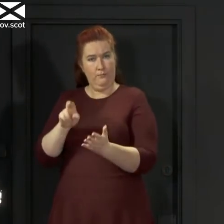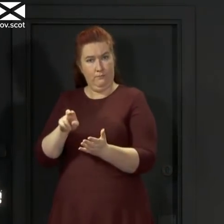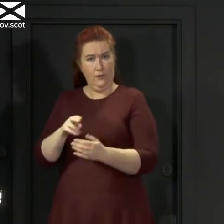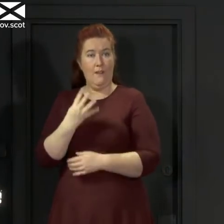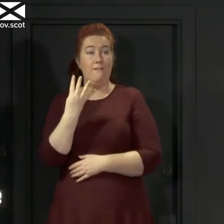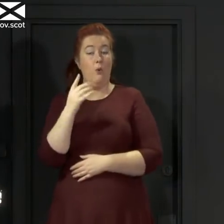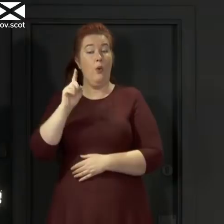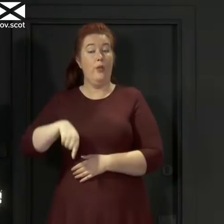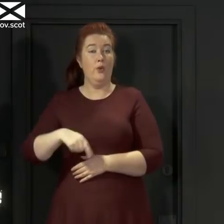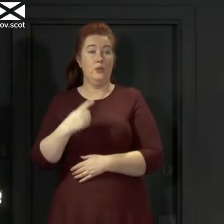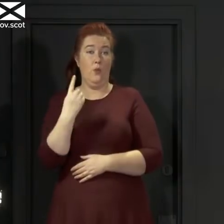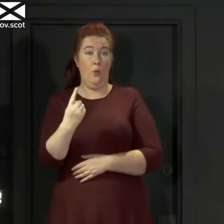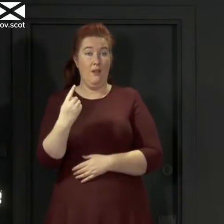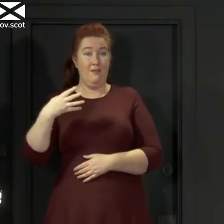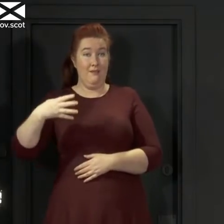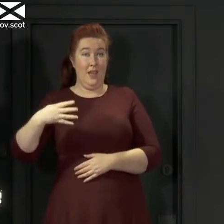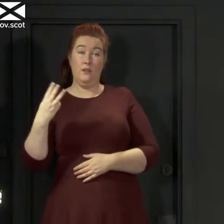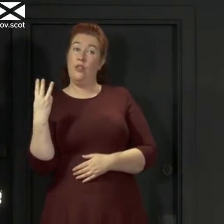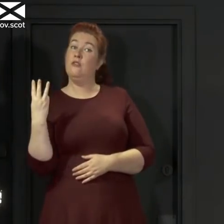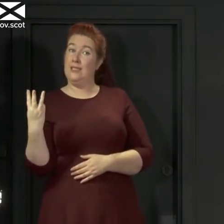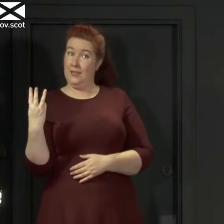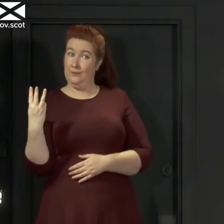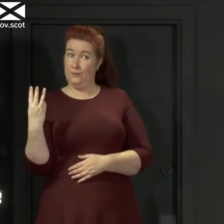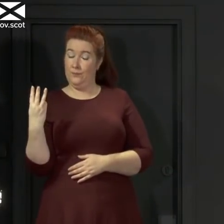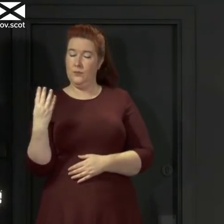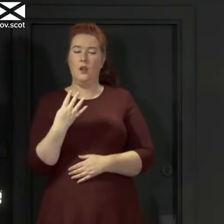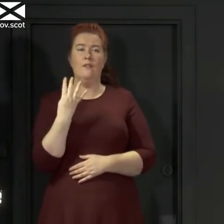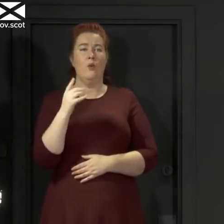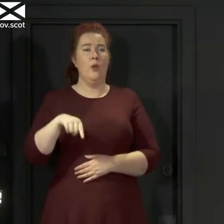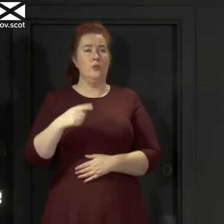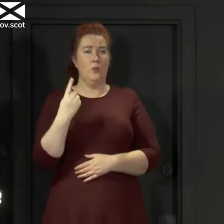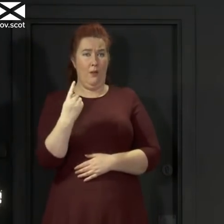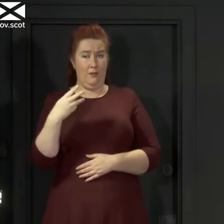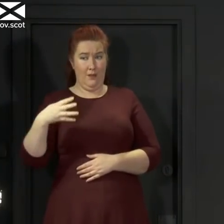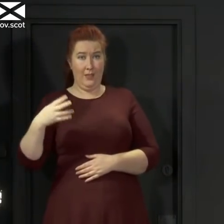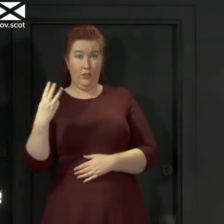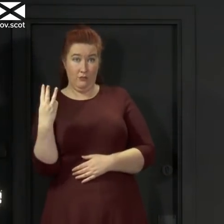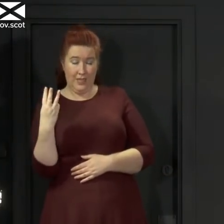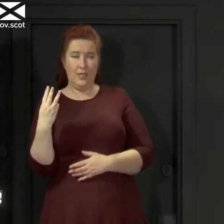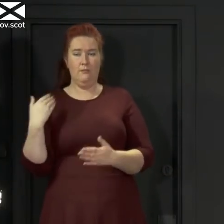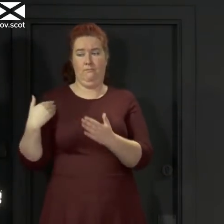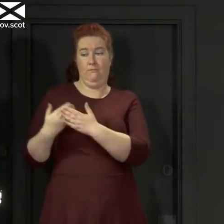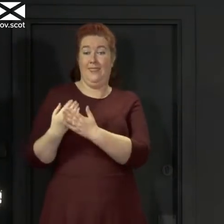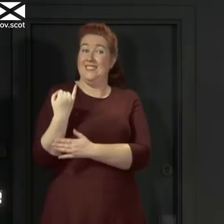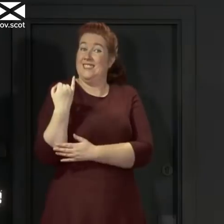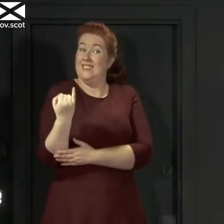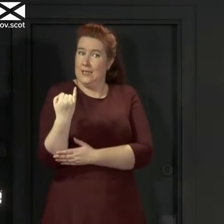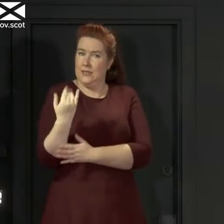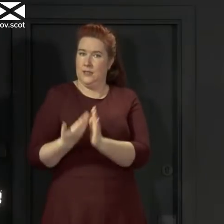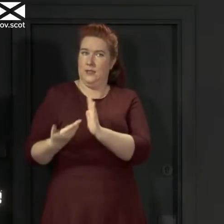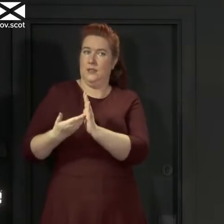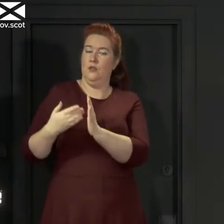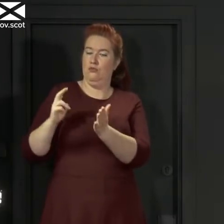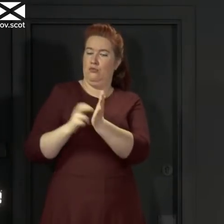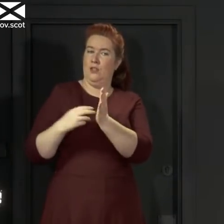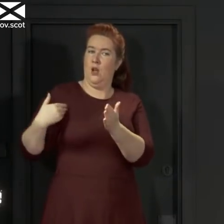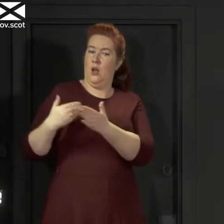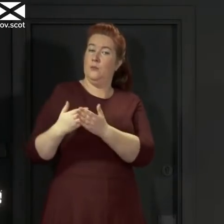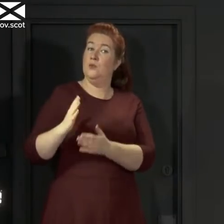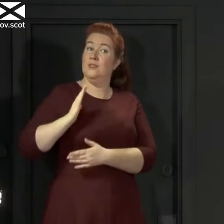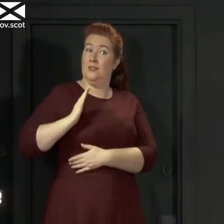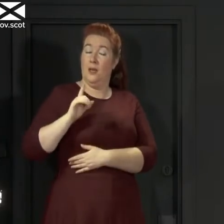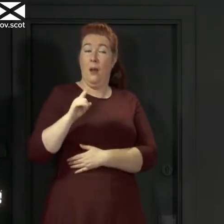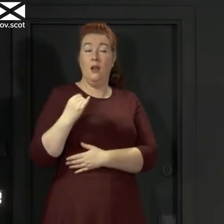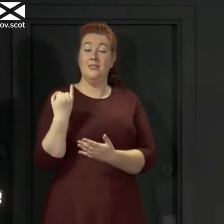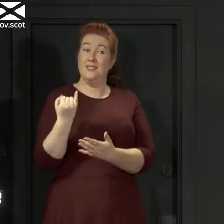,193. Of those, six were registered in the seven days up to Sunday, and that is